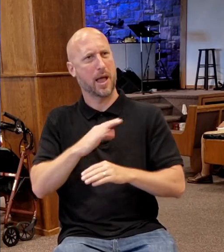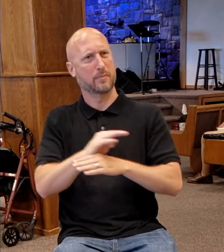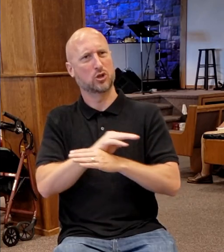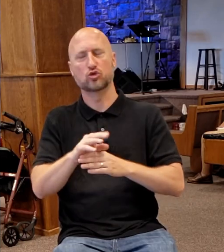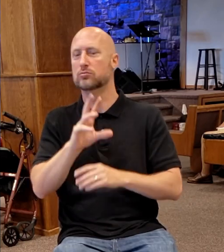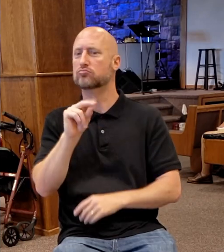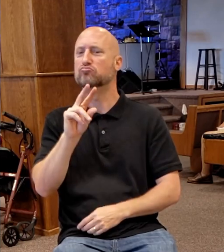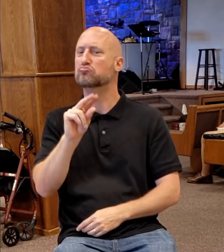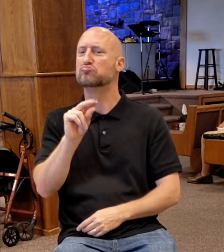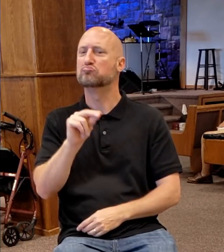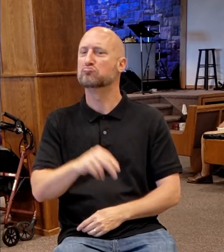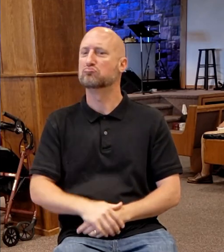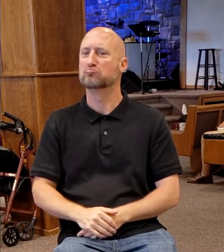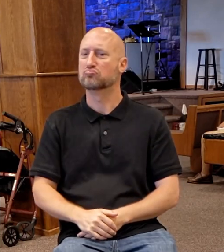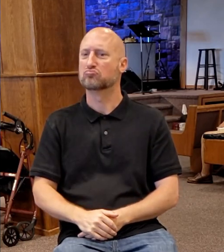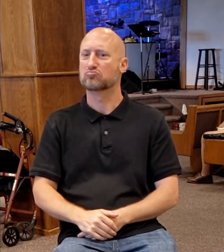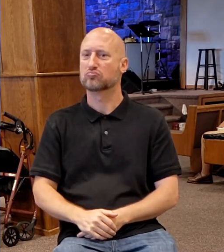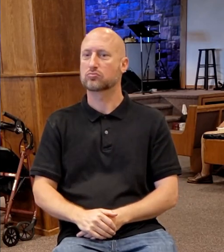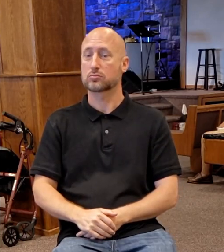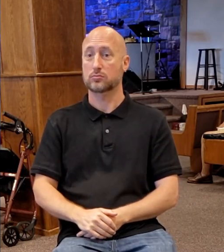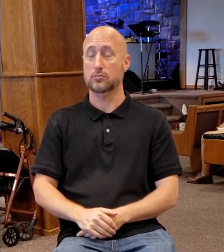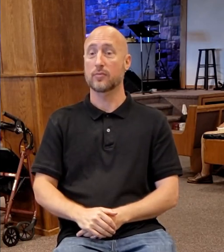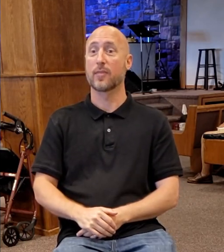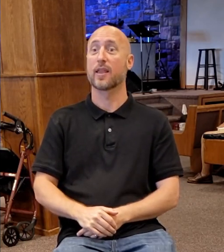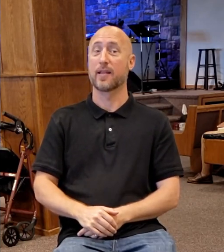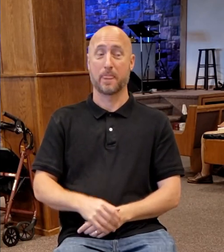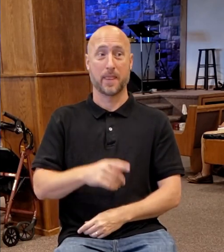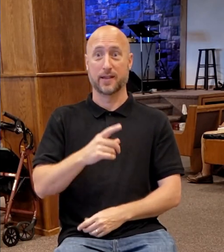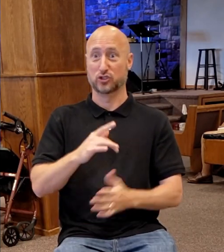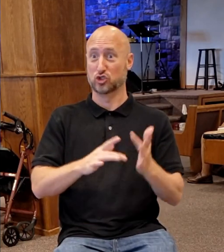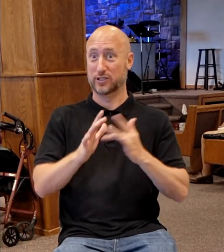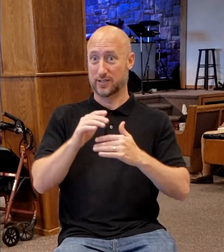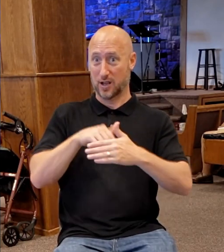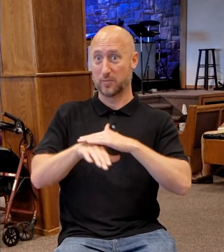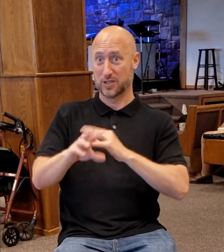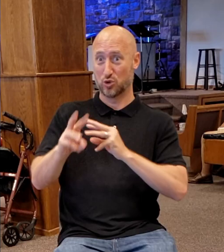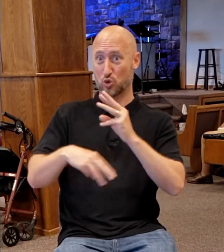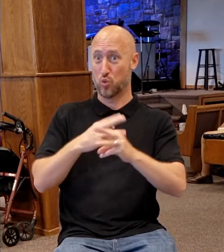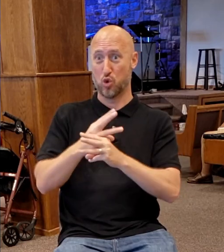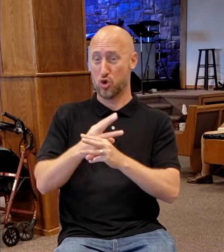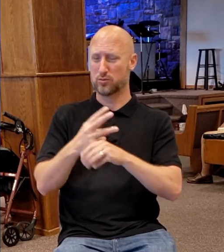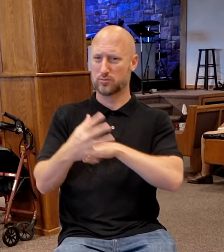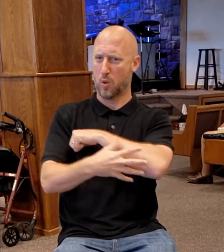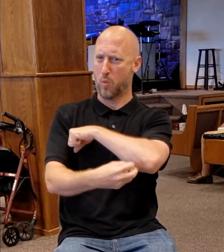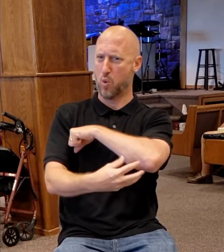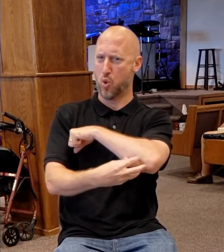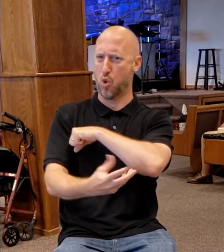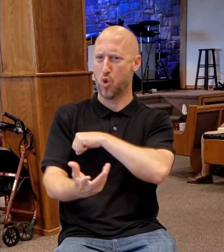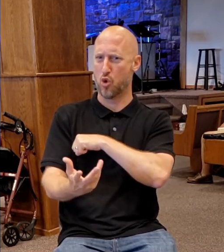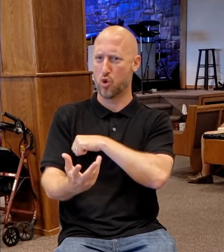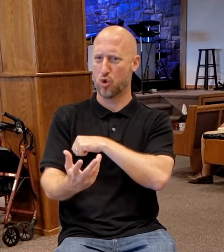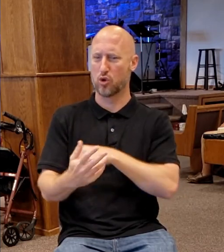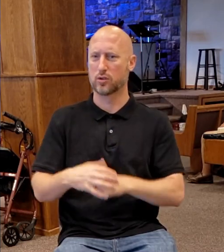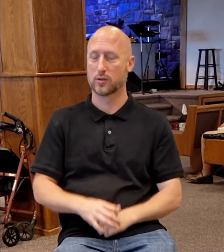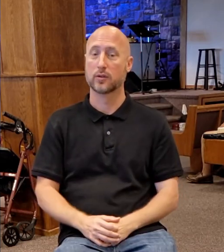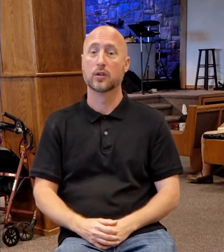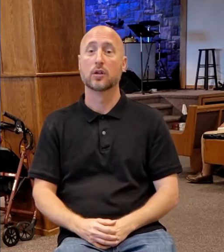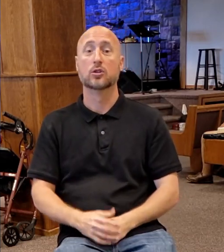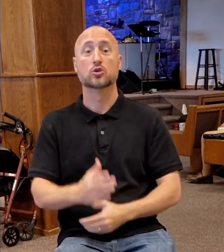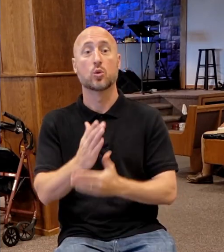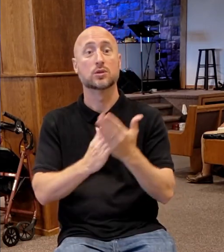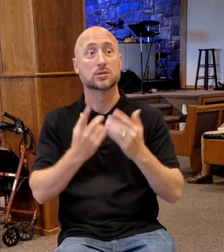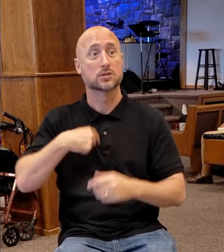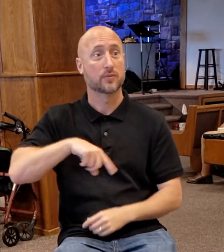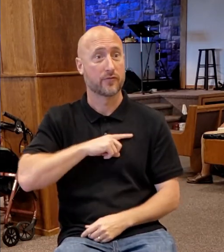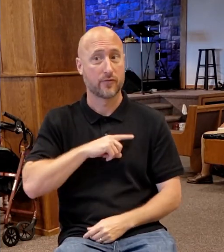comes into the midst of human life the way we know it. And for some of us, you know, we find that in that